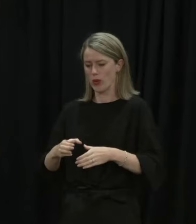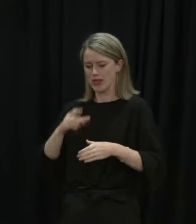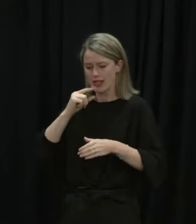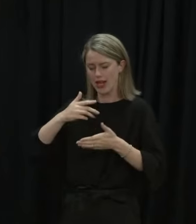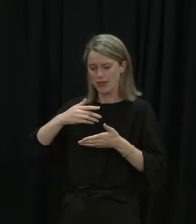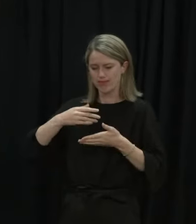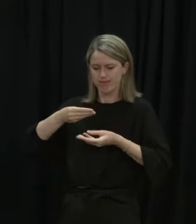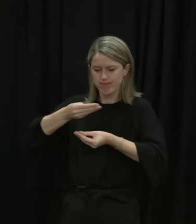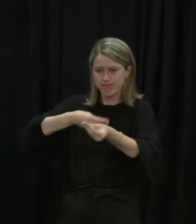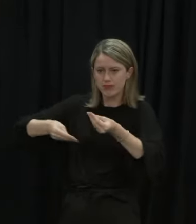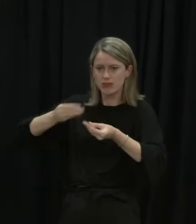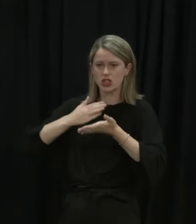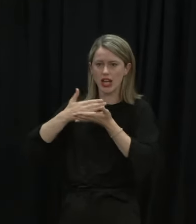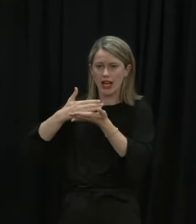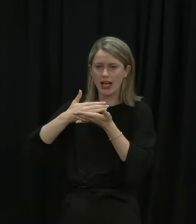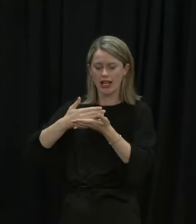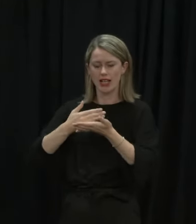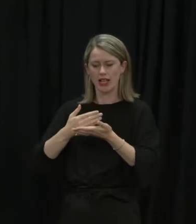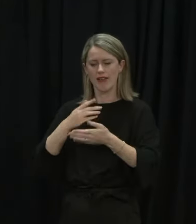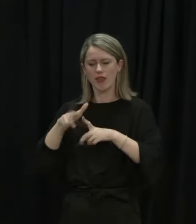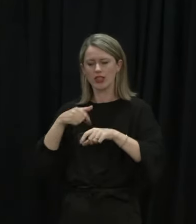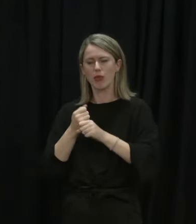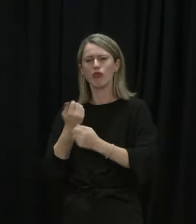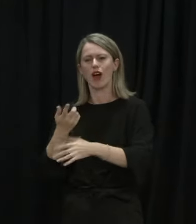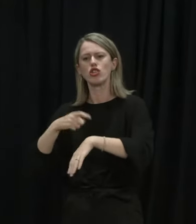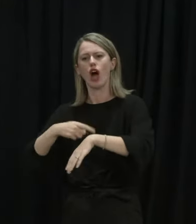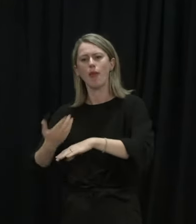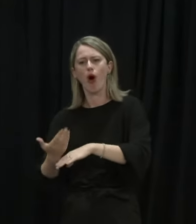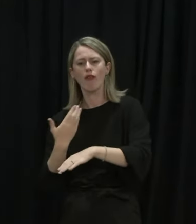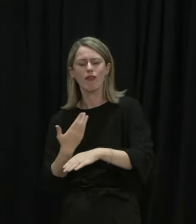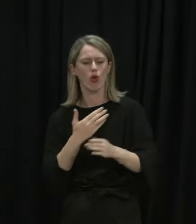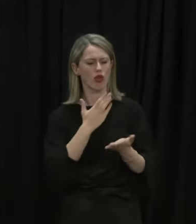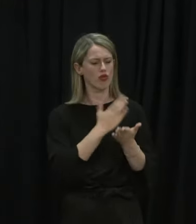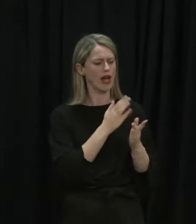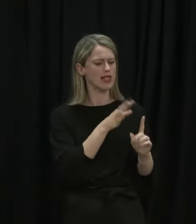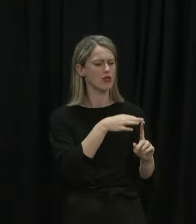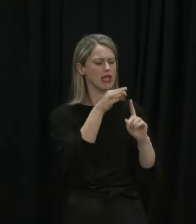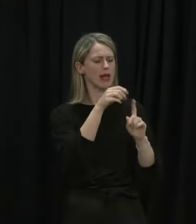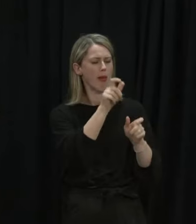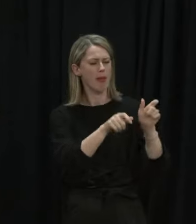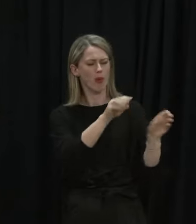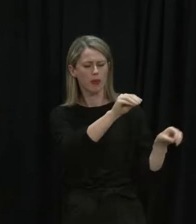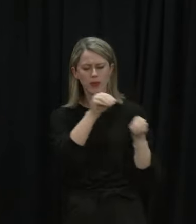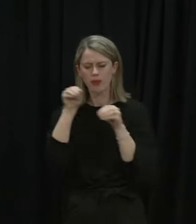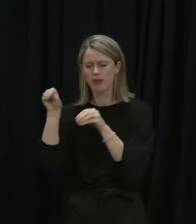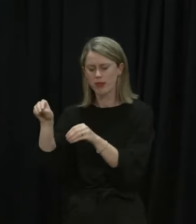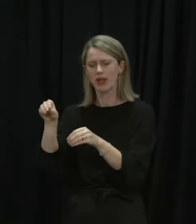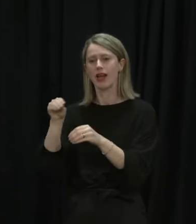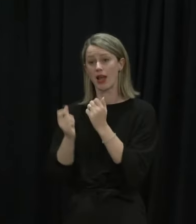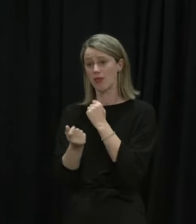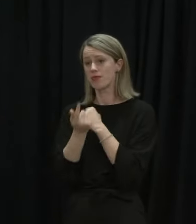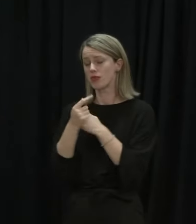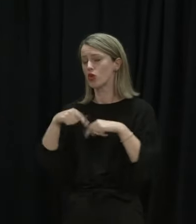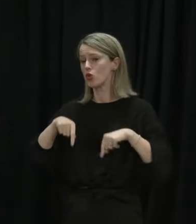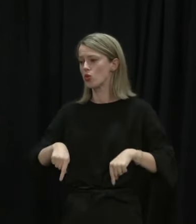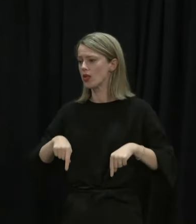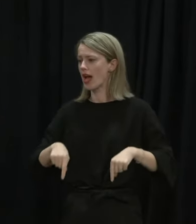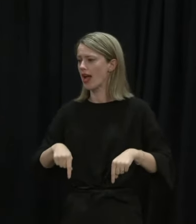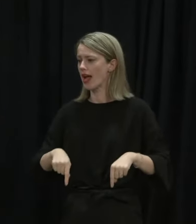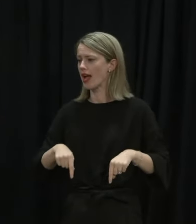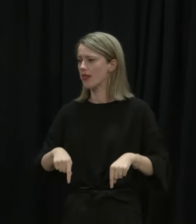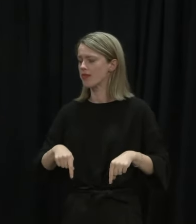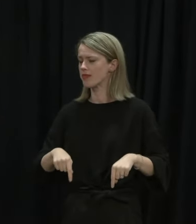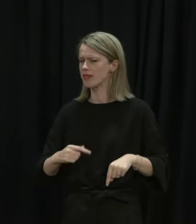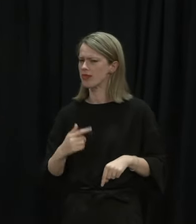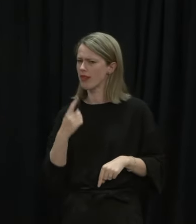that people can be given time off to make sure we get the right speciality in the right place. Today, we have, I think it